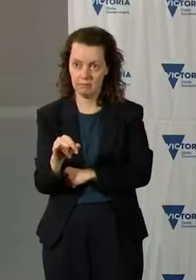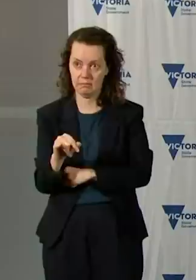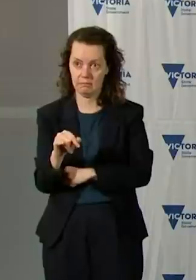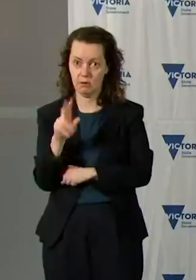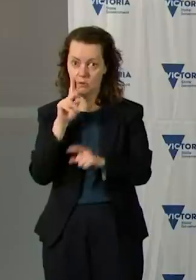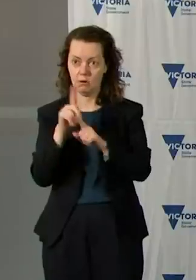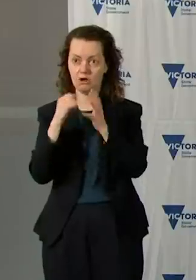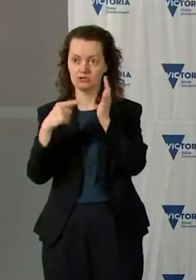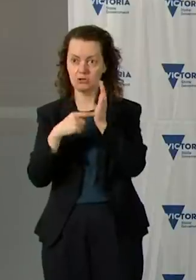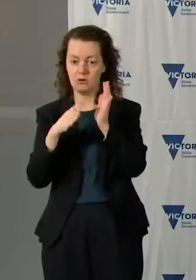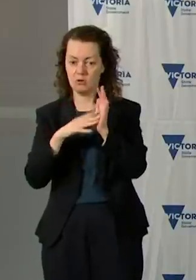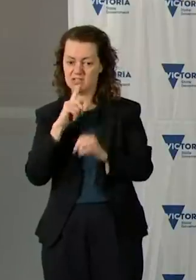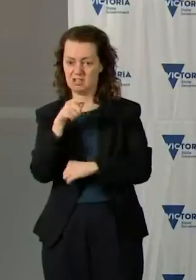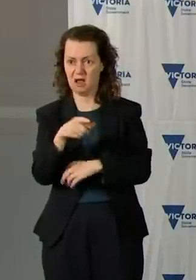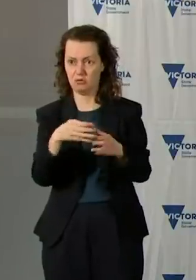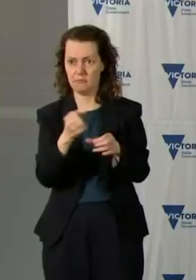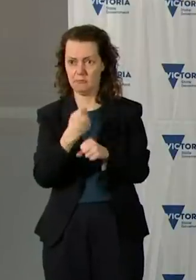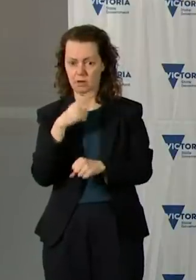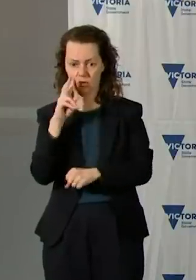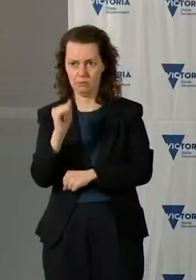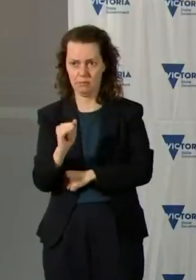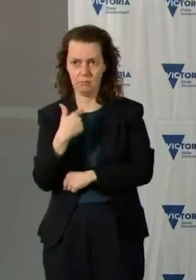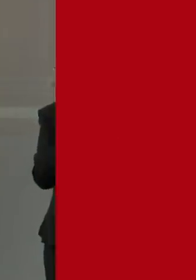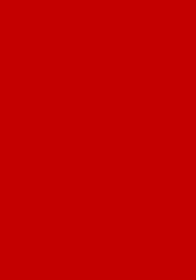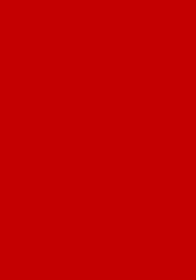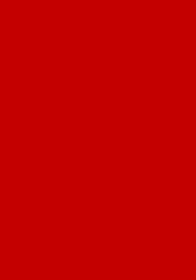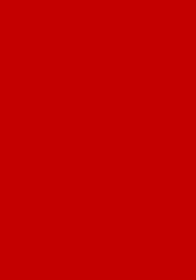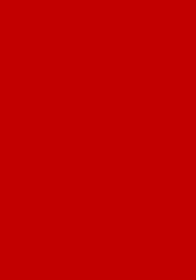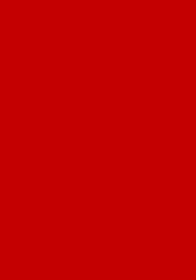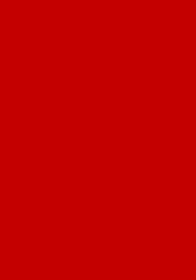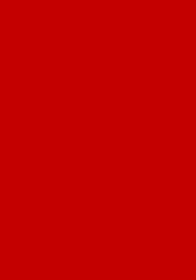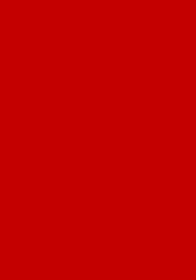may not be in this position we are today, with very low vaccine rates.